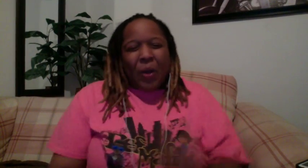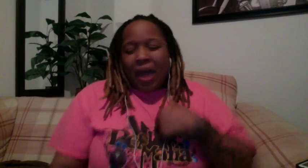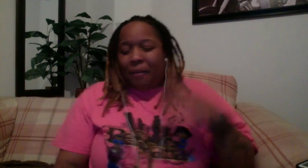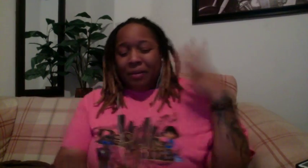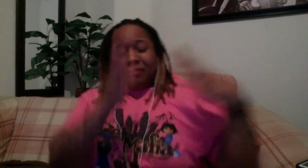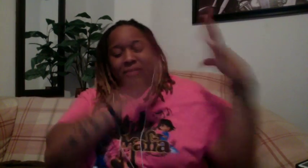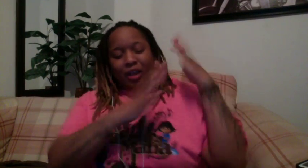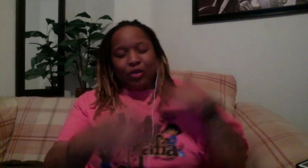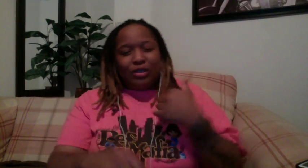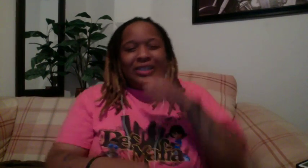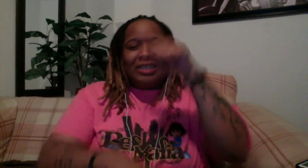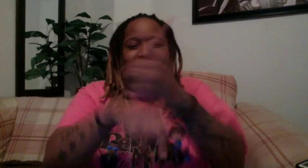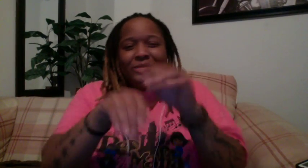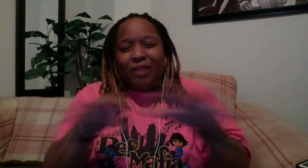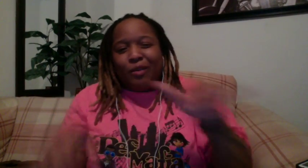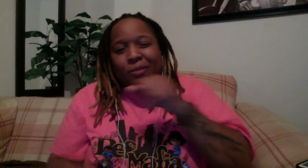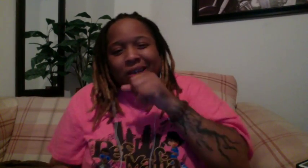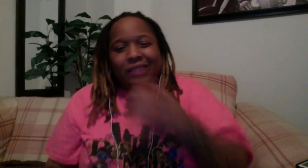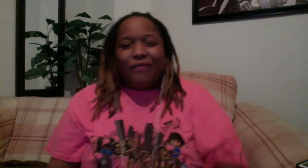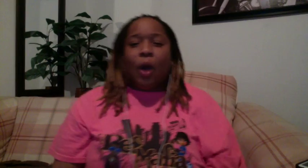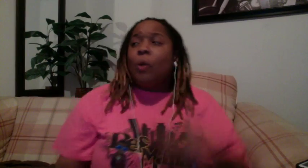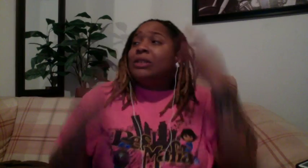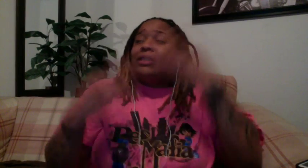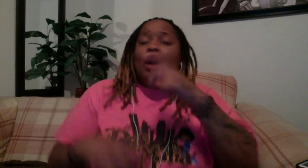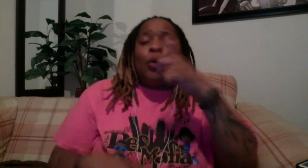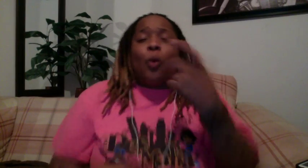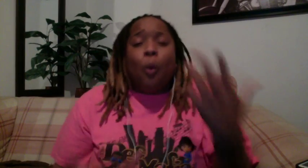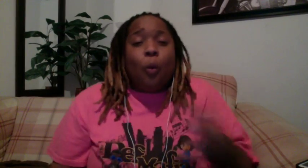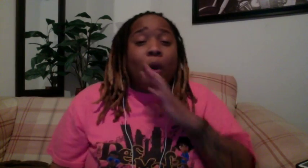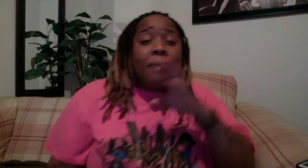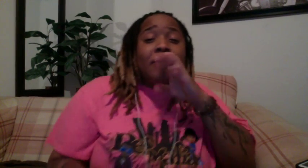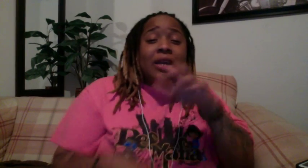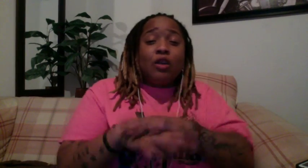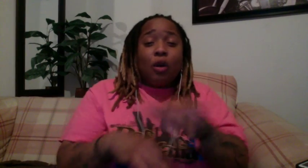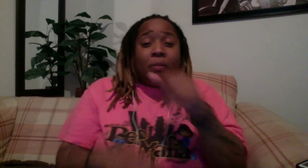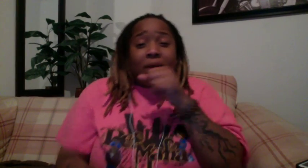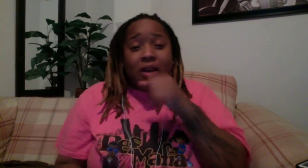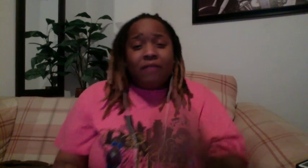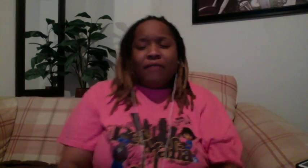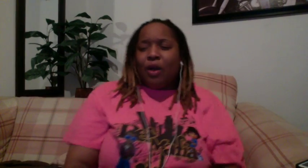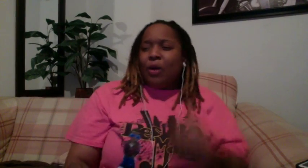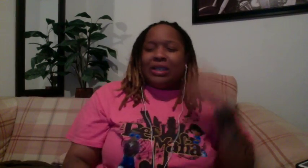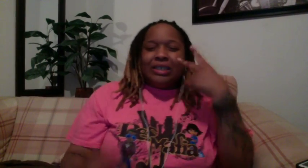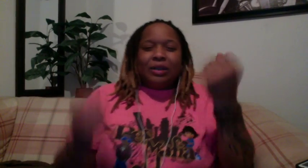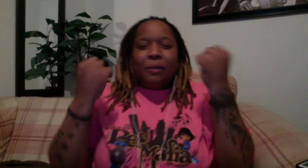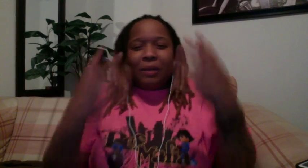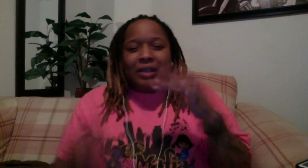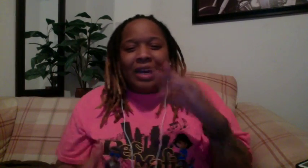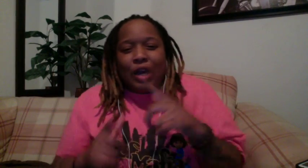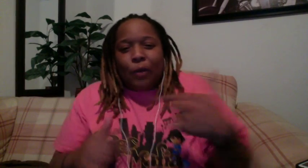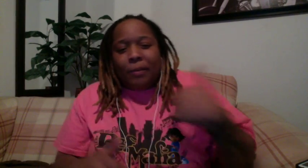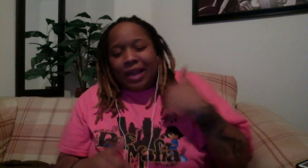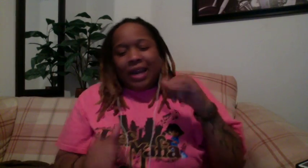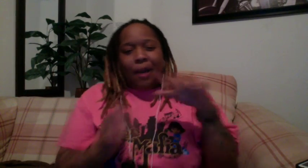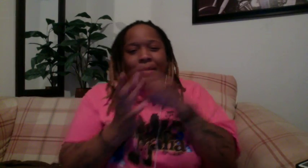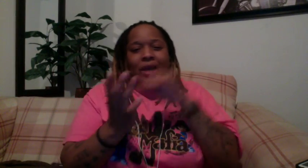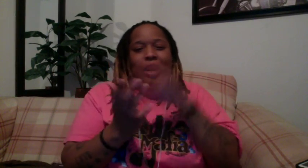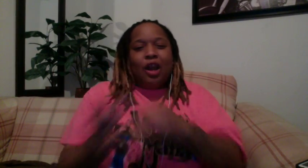A pioneer set trends on that microphone Decide who you wanna be on that microphone I see a bunch of little me's right with